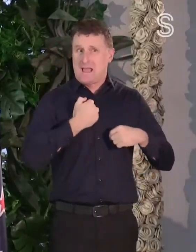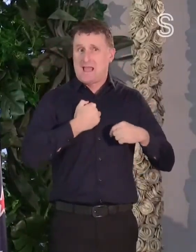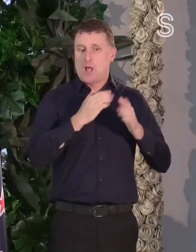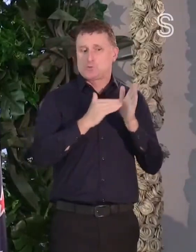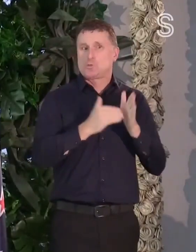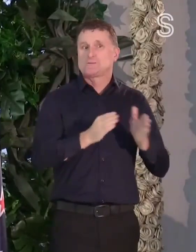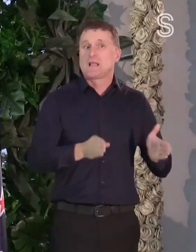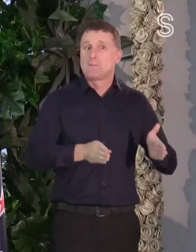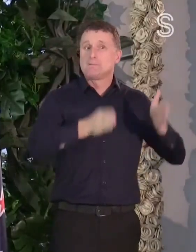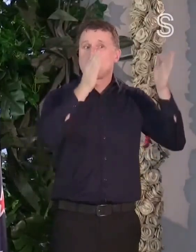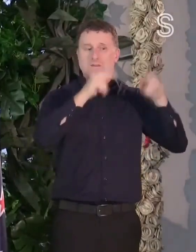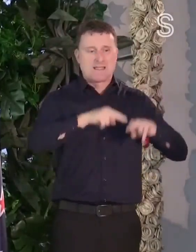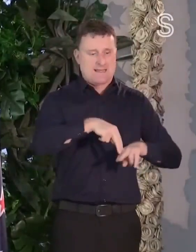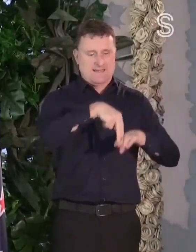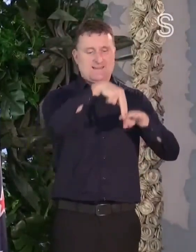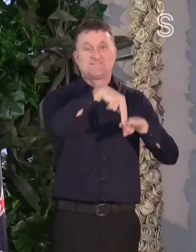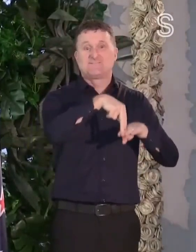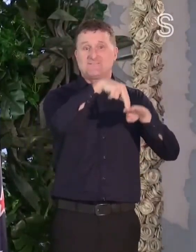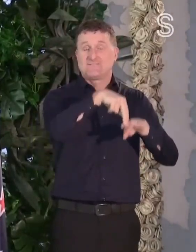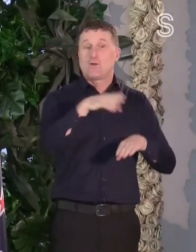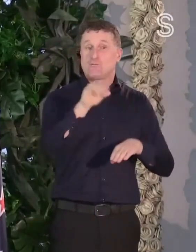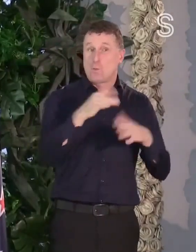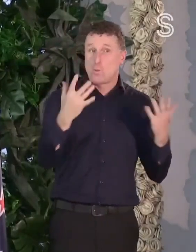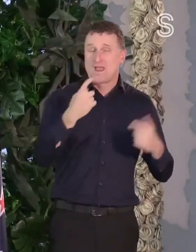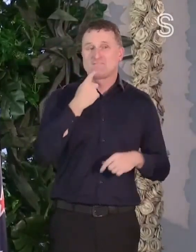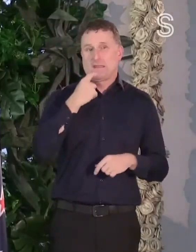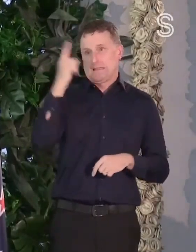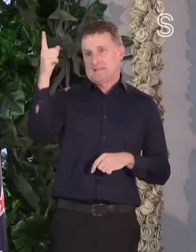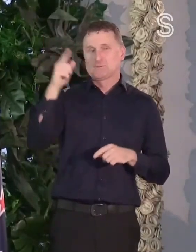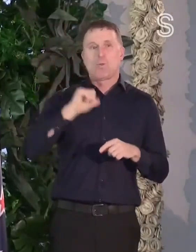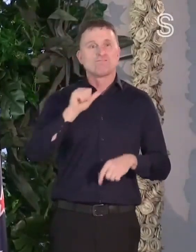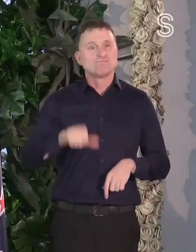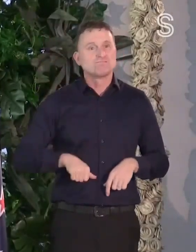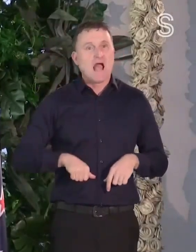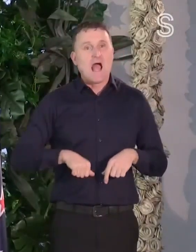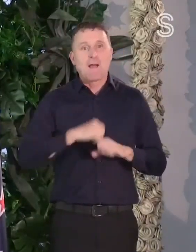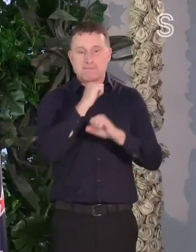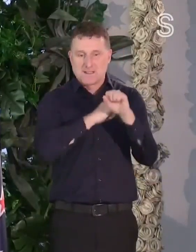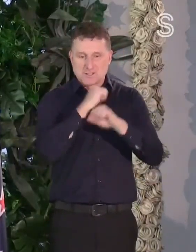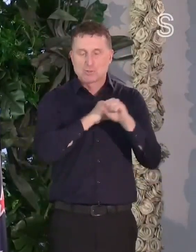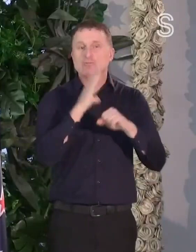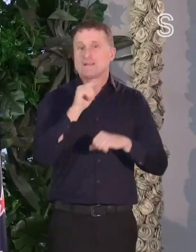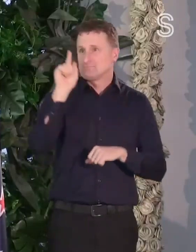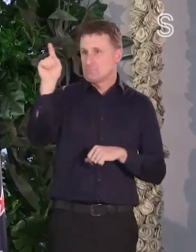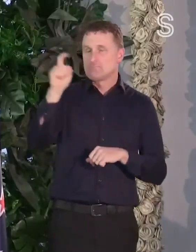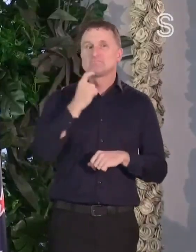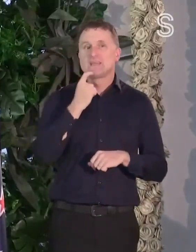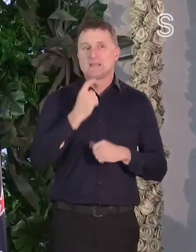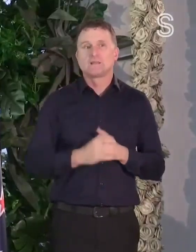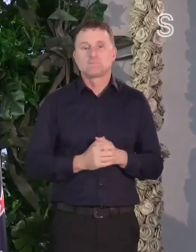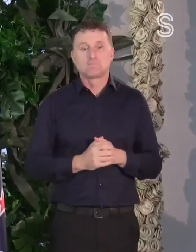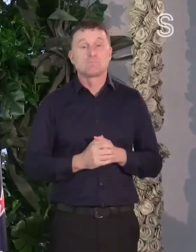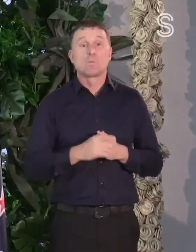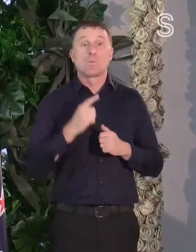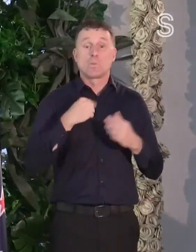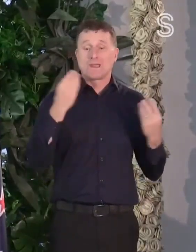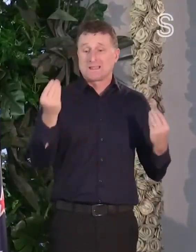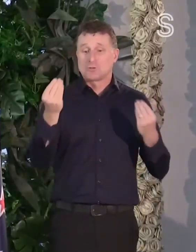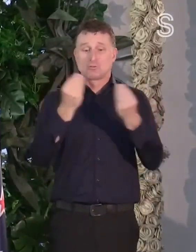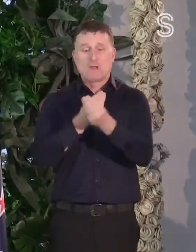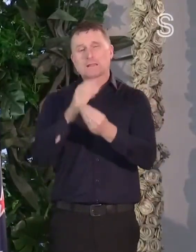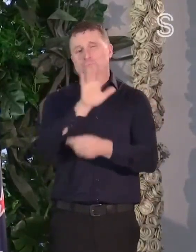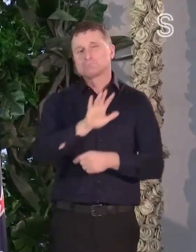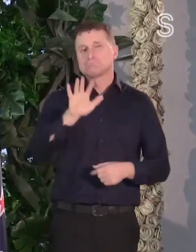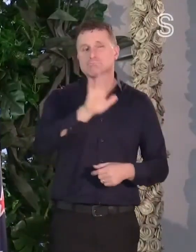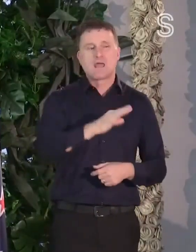of our elevators come out of Finland, agricultural machinery. New Zealand, on the other hand, is trading about $14 million worth, and